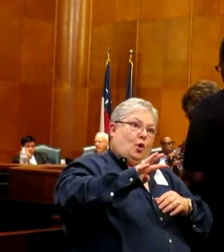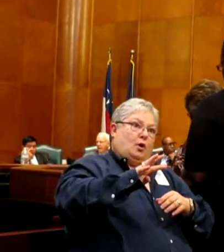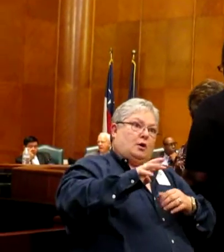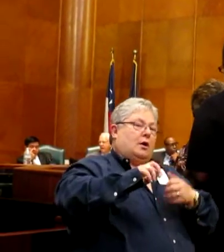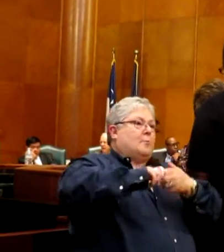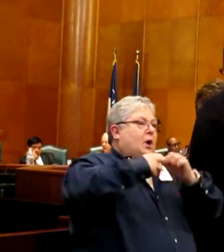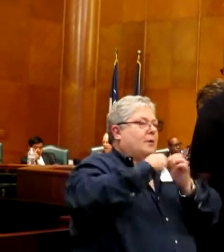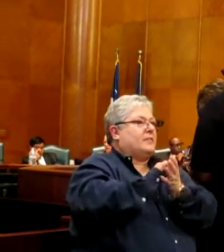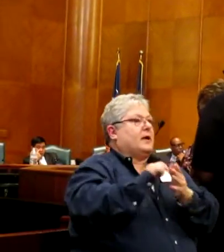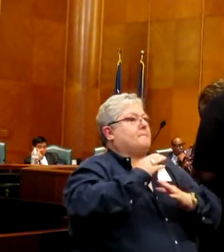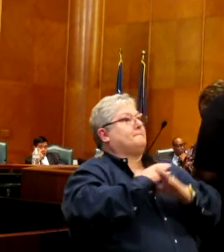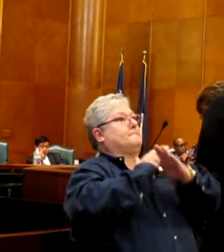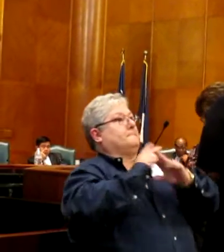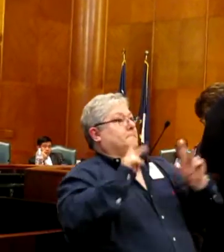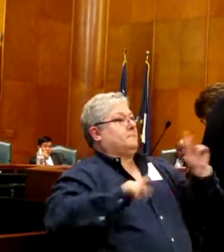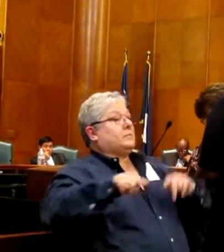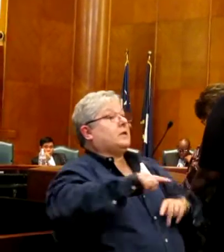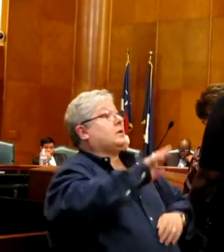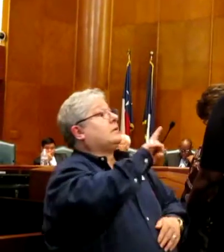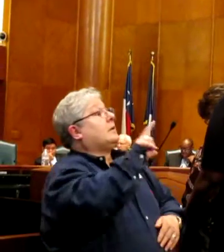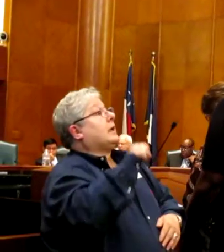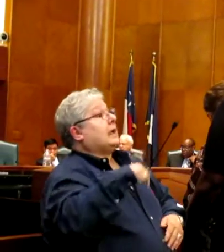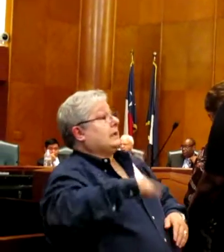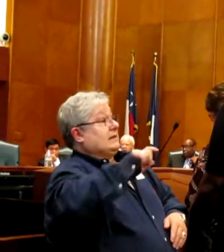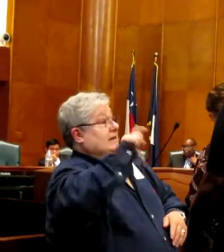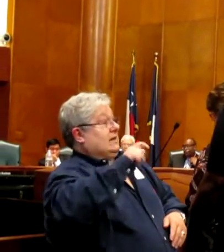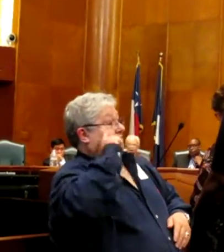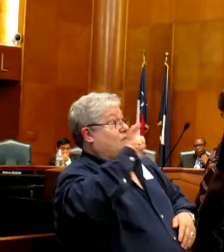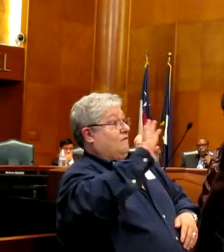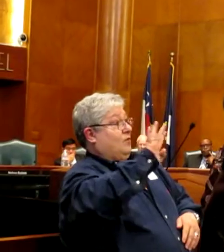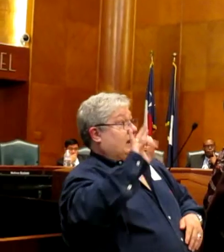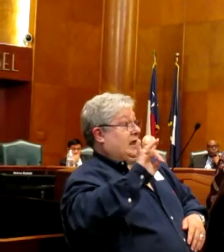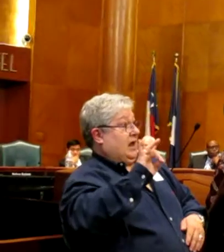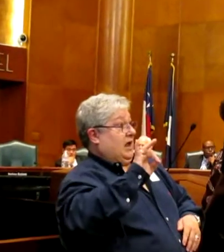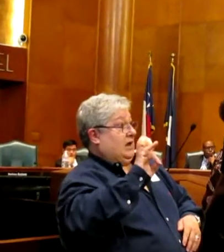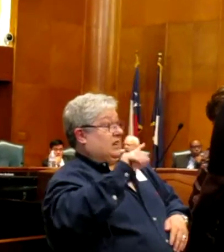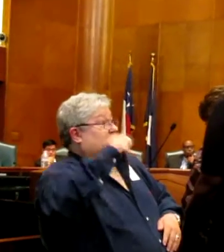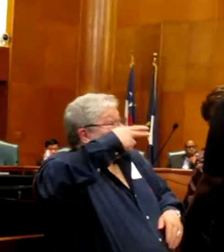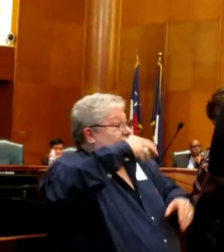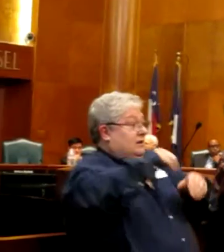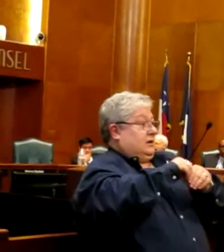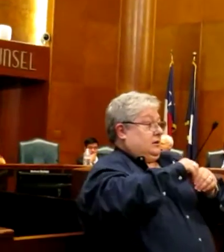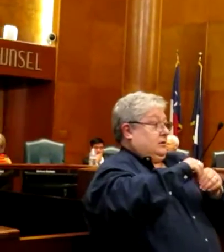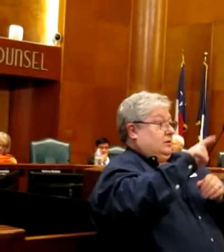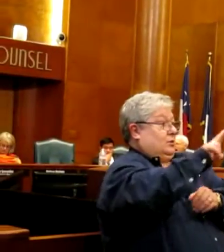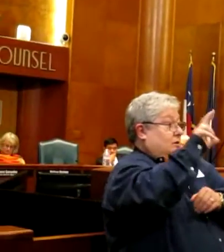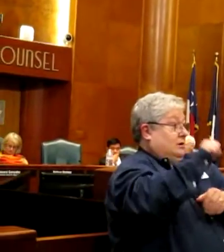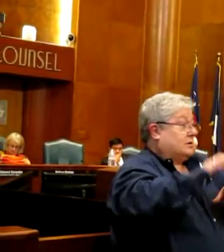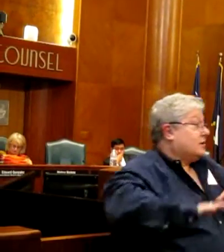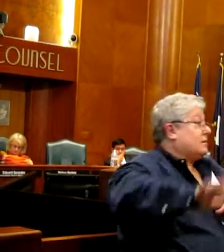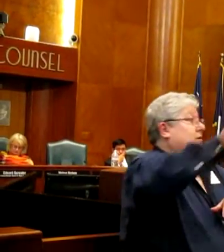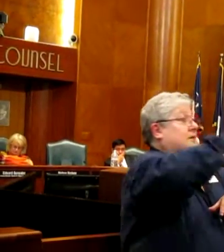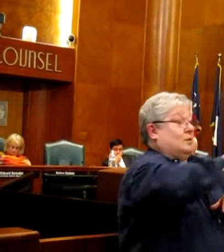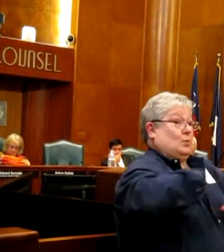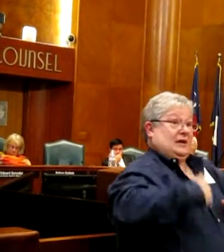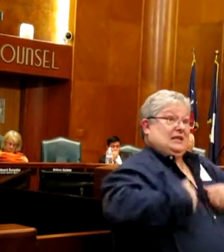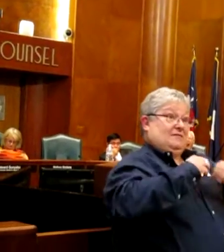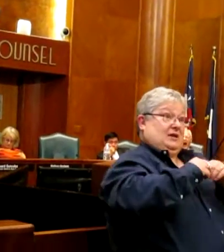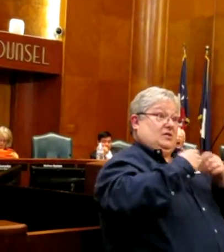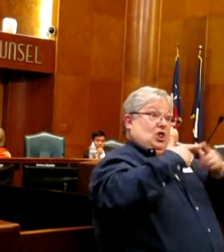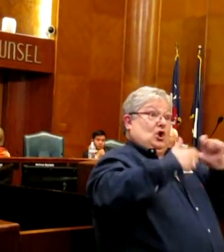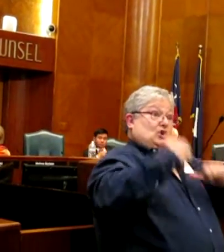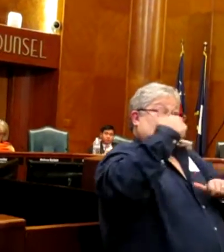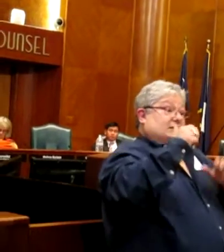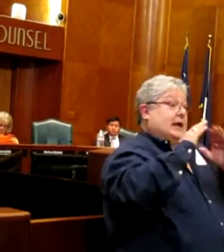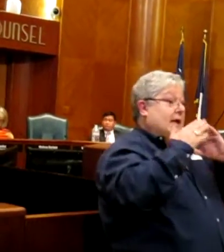state that unfortunately is ranked 48th in the nation. They're providing resources to families. This, coupled with the fact that we live in the largest county